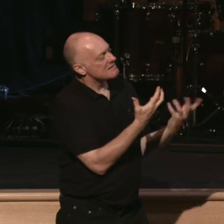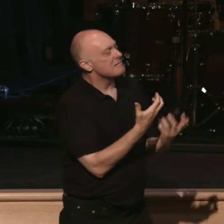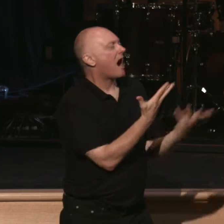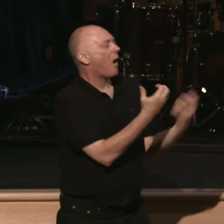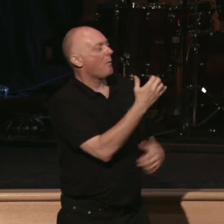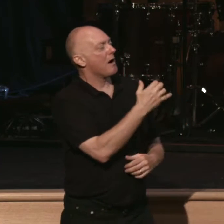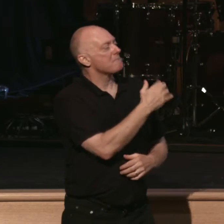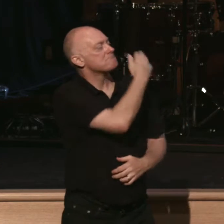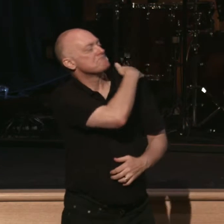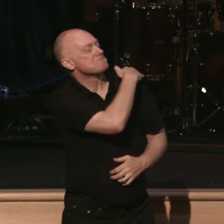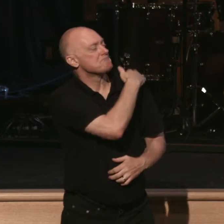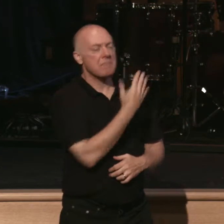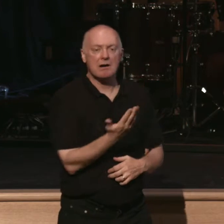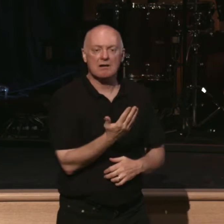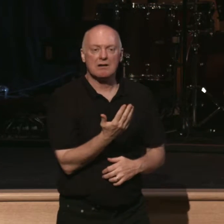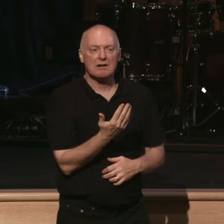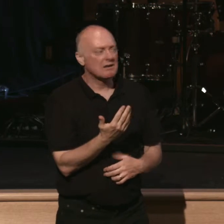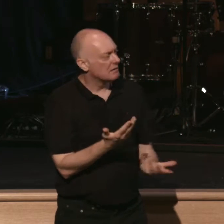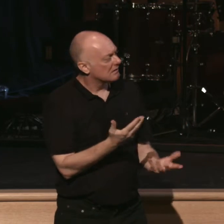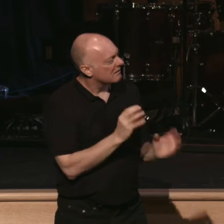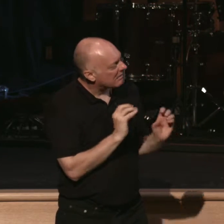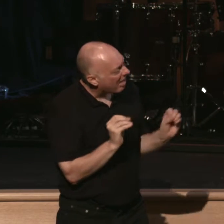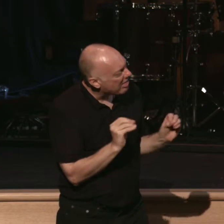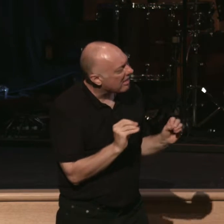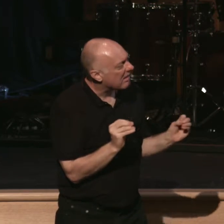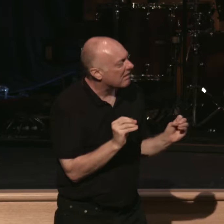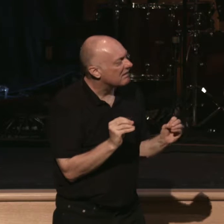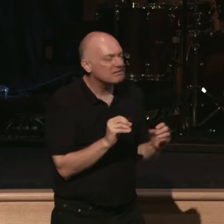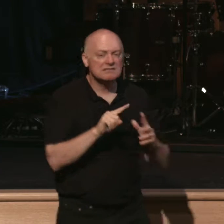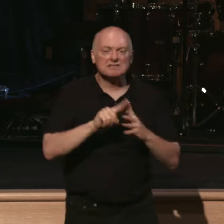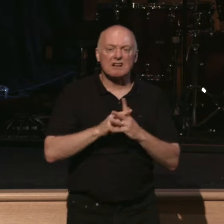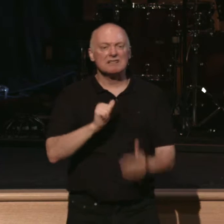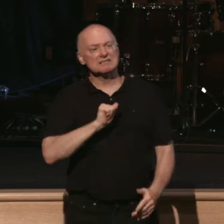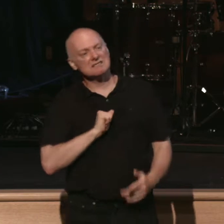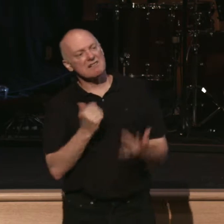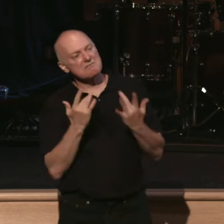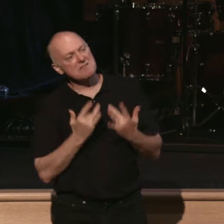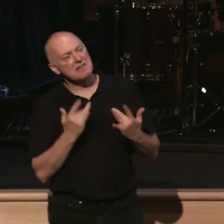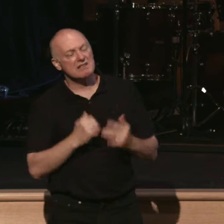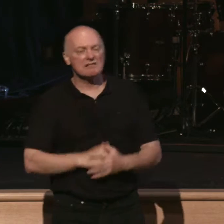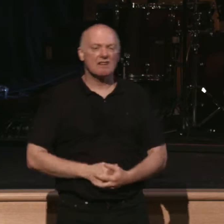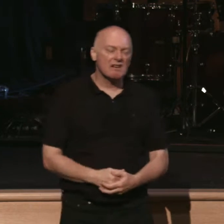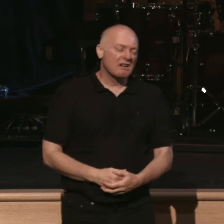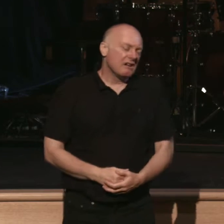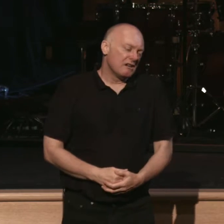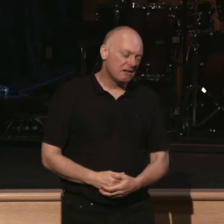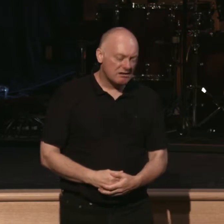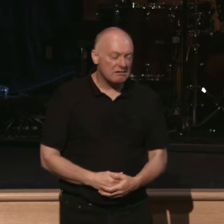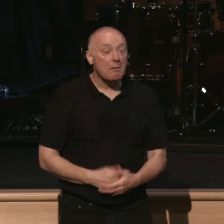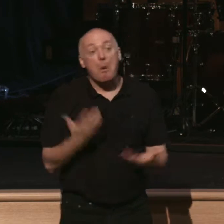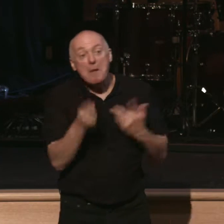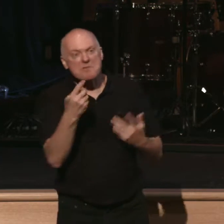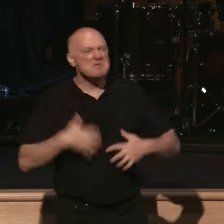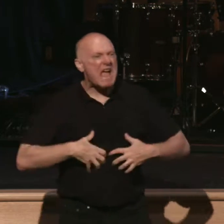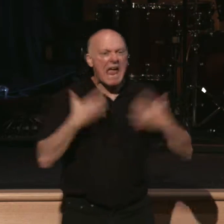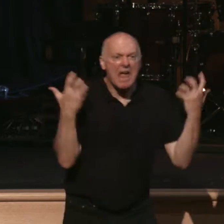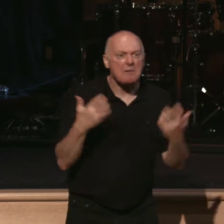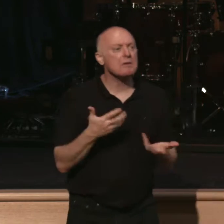get the approval of man. You find yourself maybe in a place of self-pity. Maybe you find yourself in a place of anger. Maybe you find yourself in